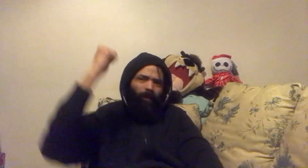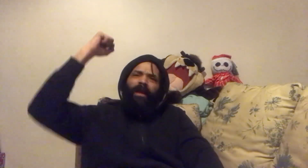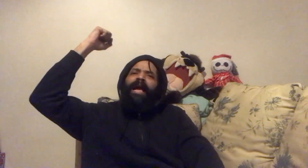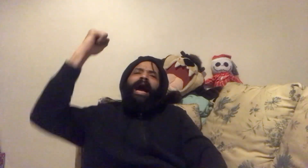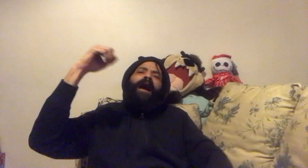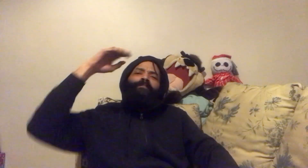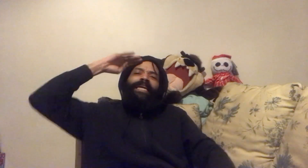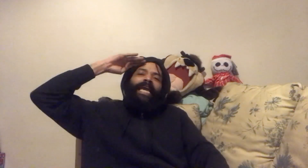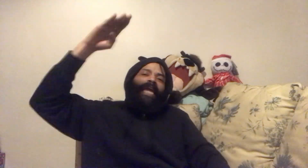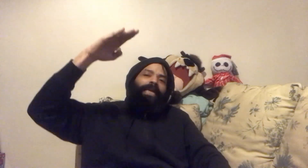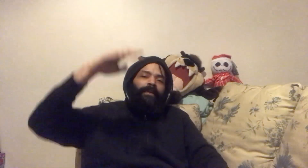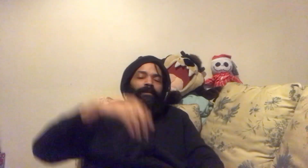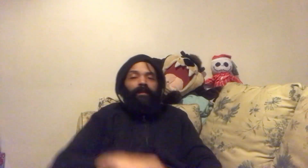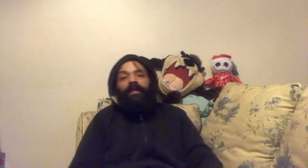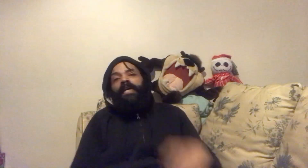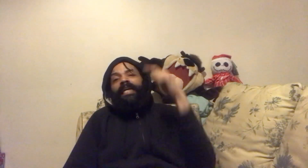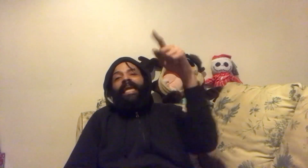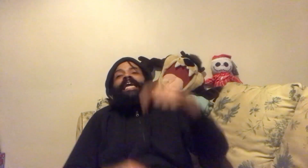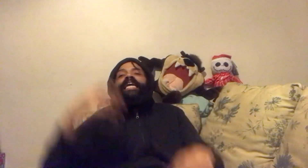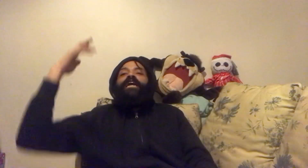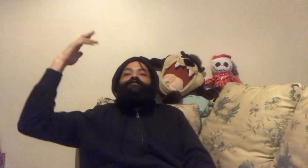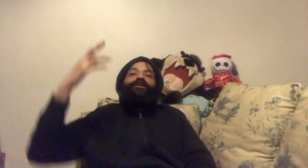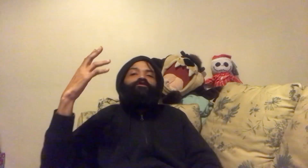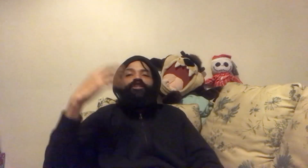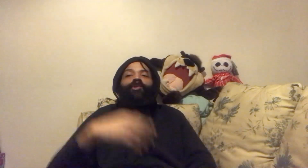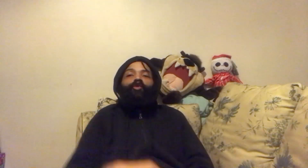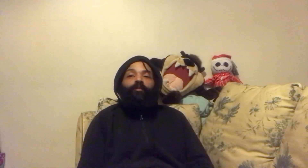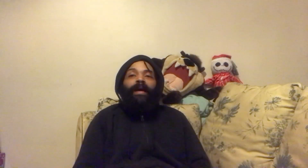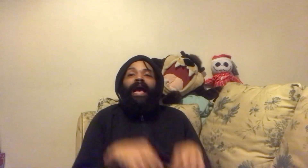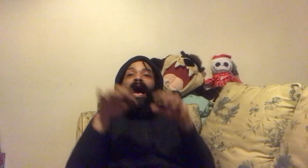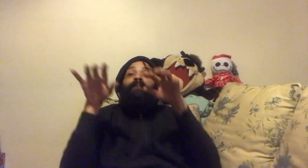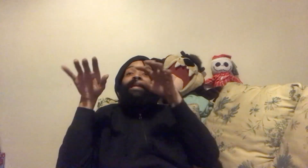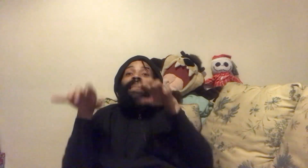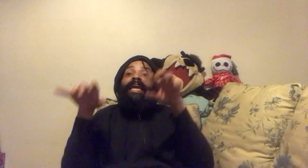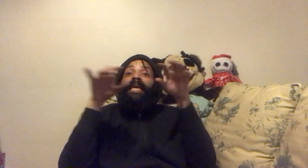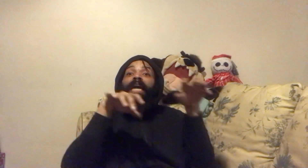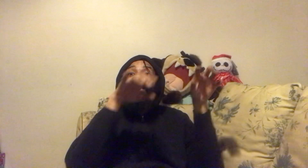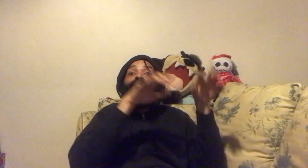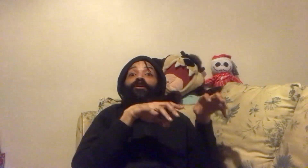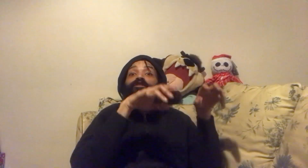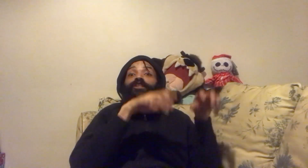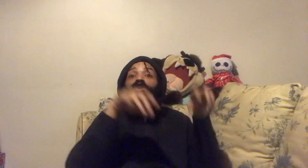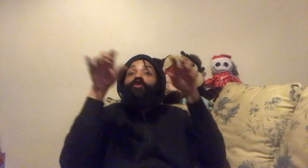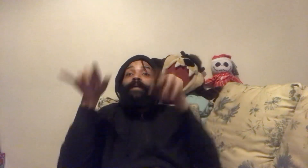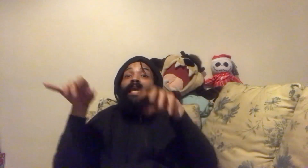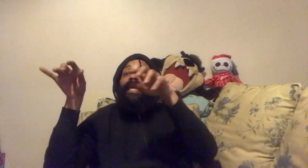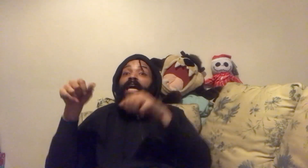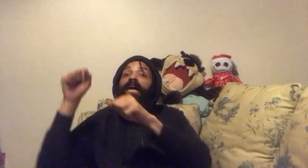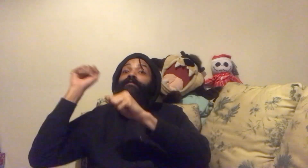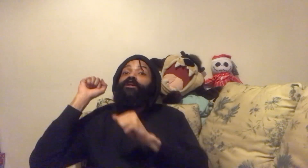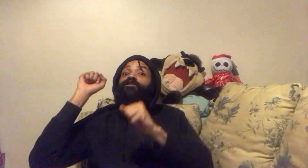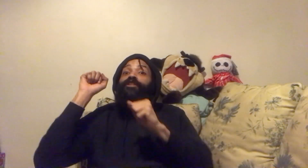I'm the king. King of YouTube. I'm the king of YouTube. King of YouTube.